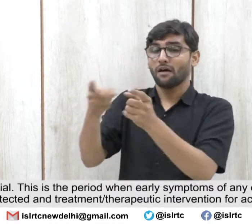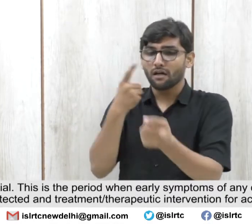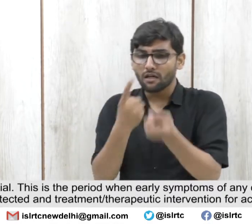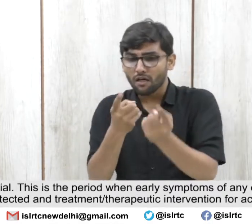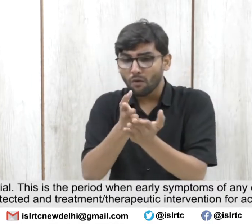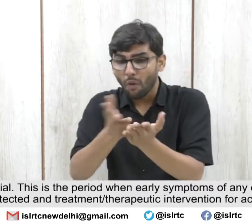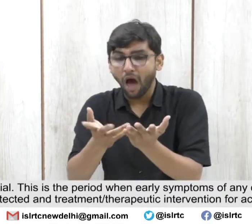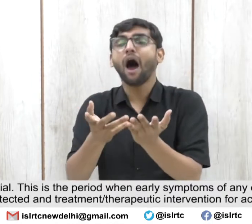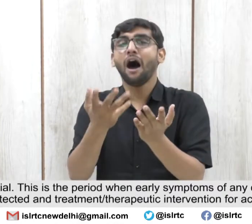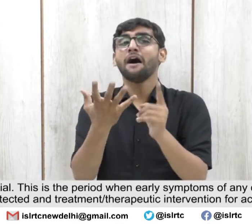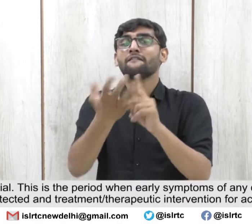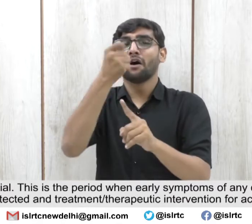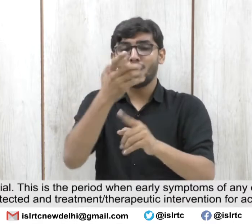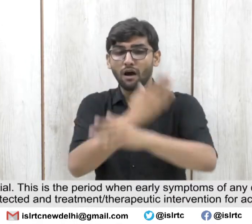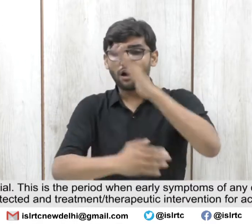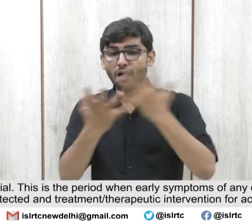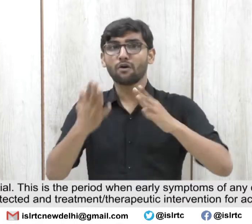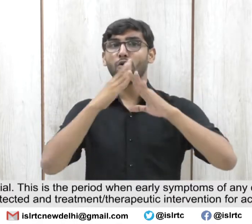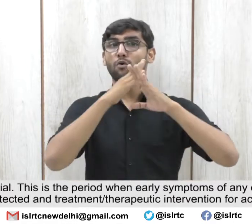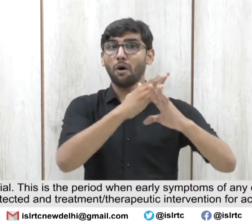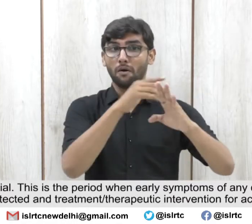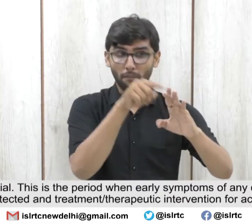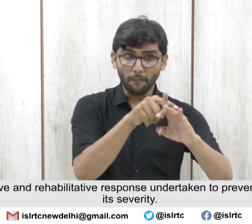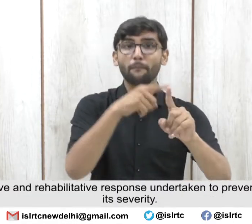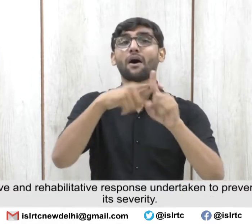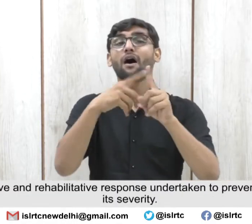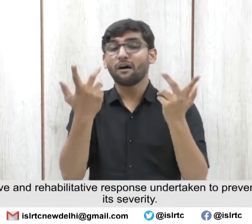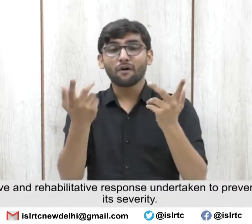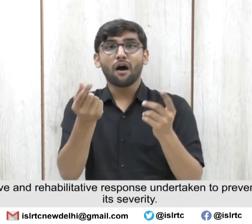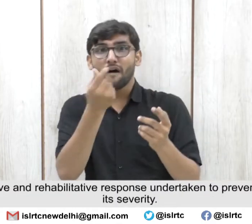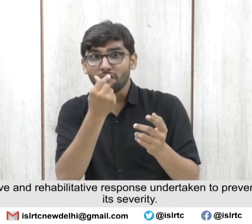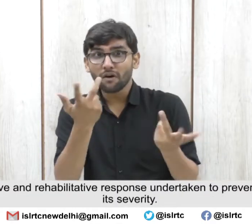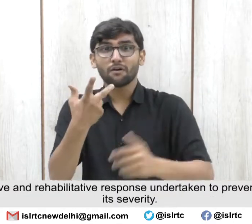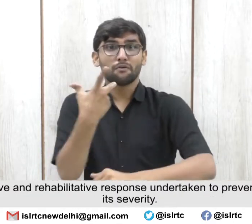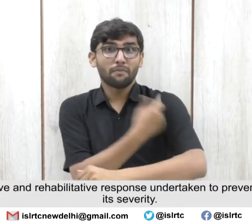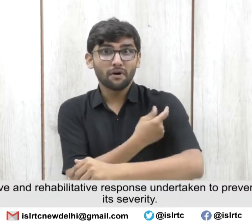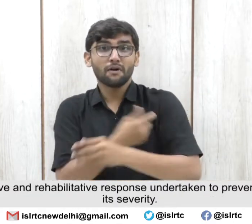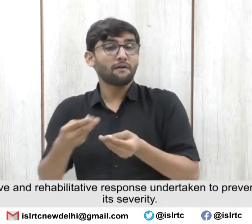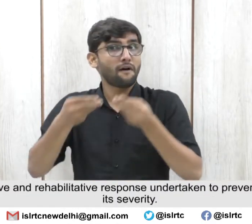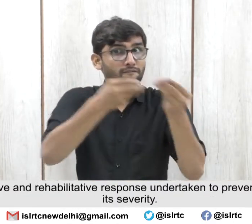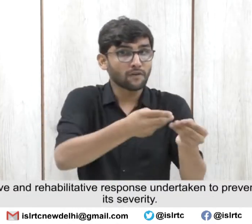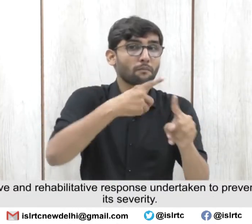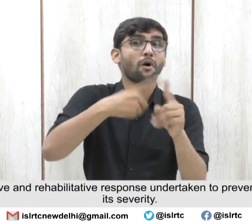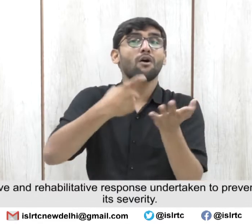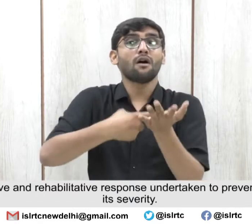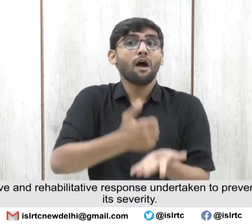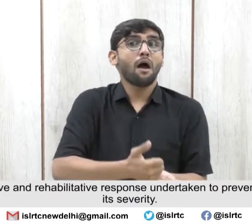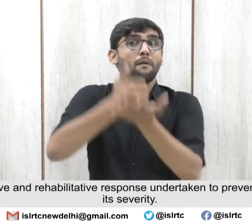intervention for achieving necessary preventive corrective and rehabilitative response